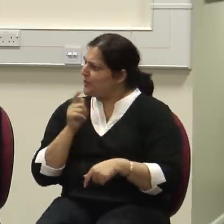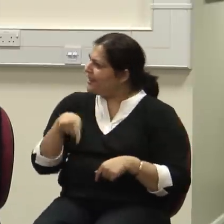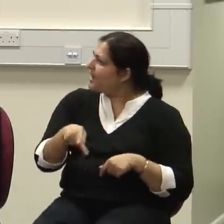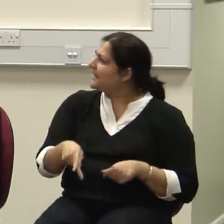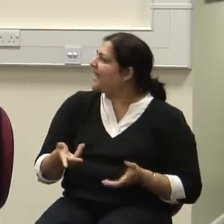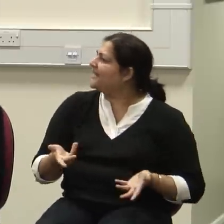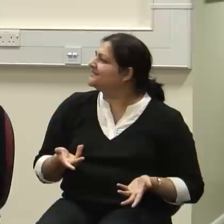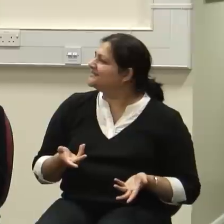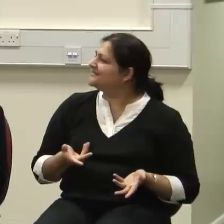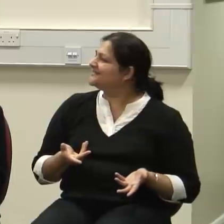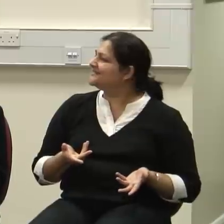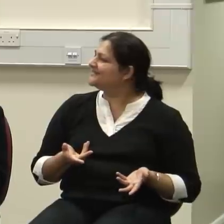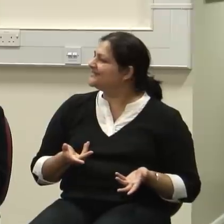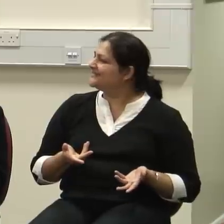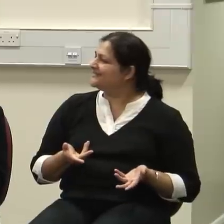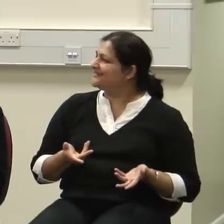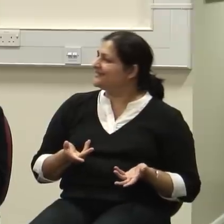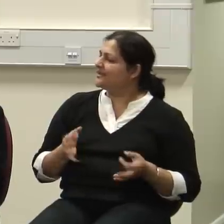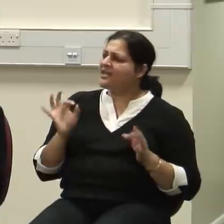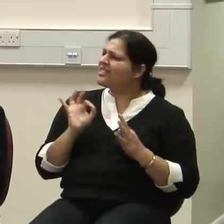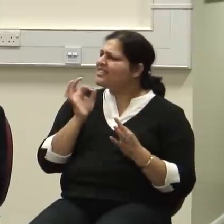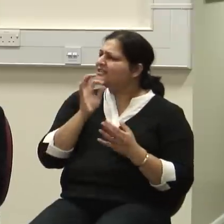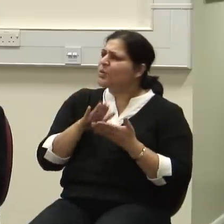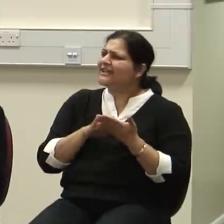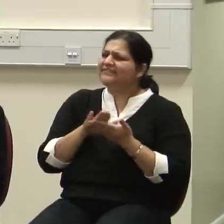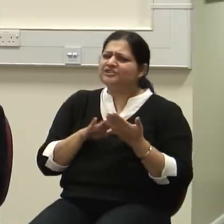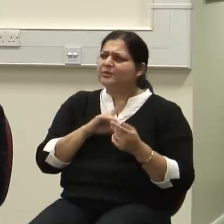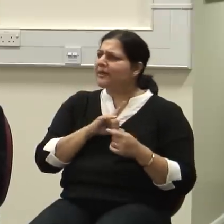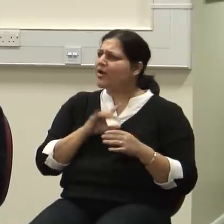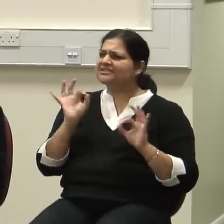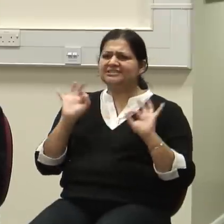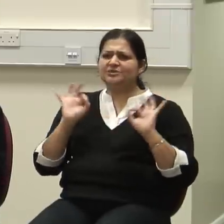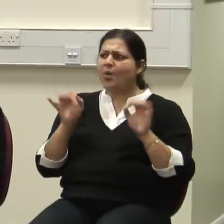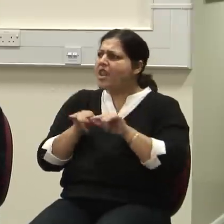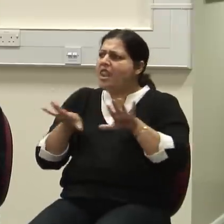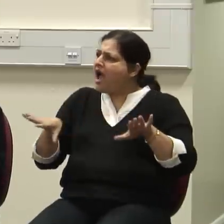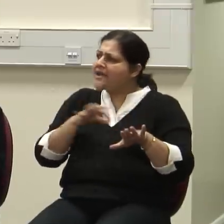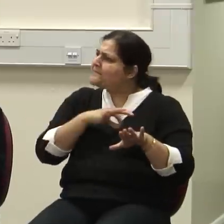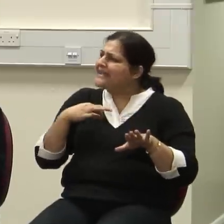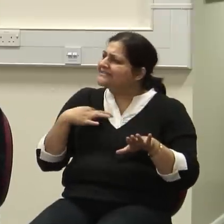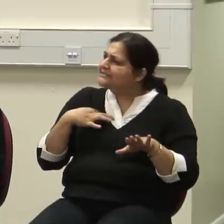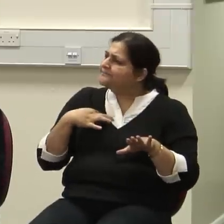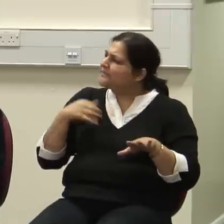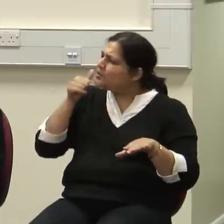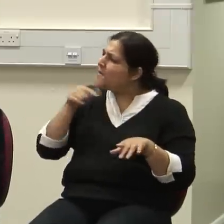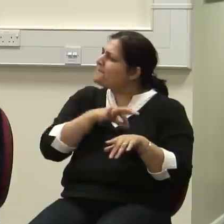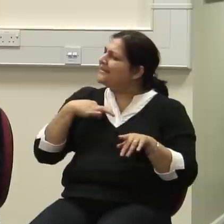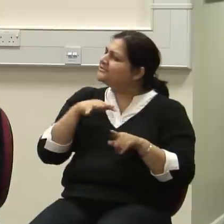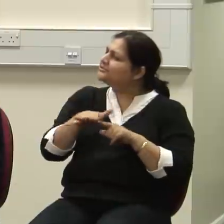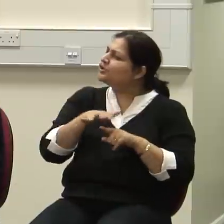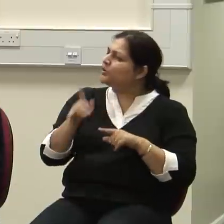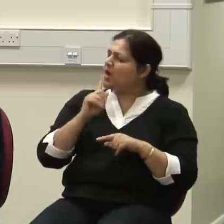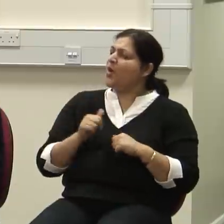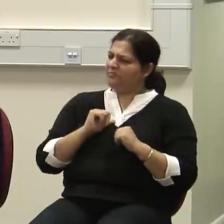Because there is no definition here. It's not like medicine. See, in medicine, the joke that the operation was a success but the patient